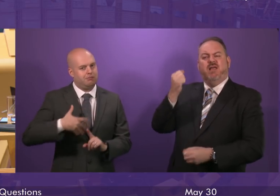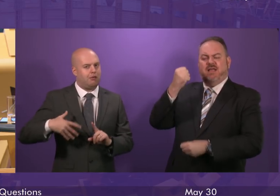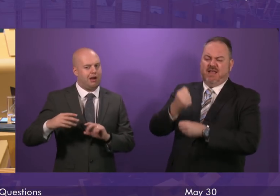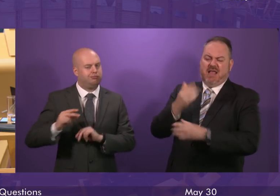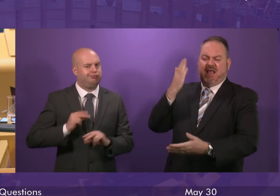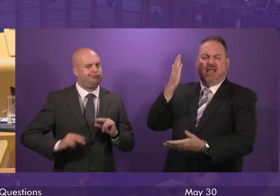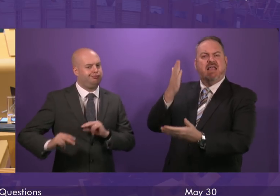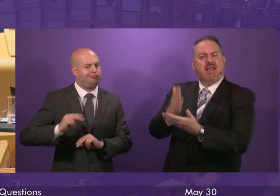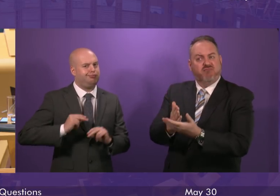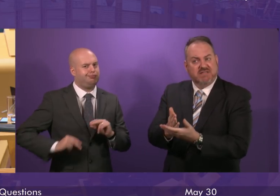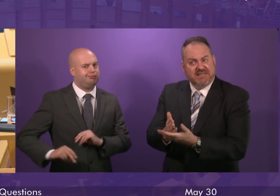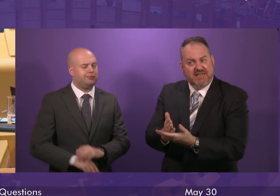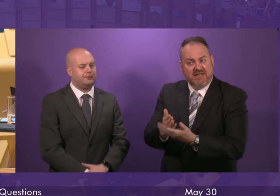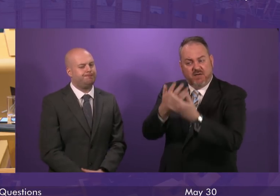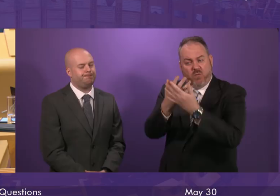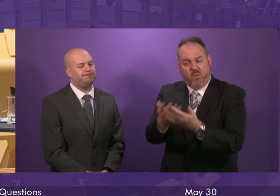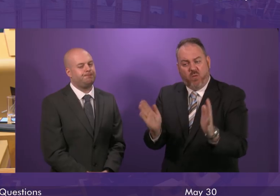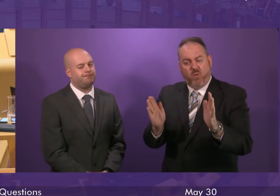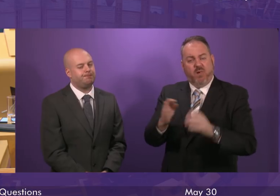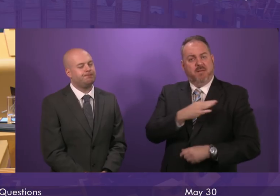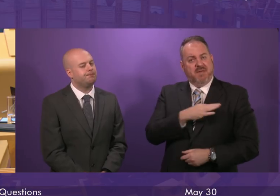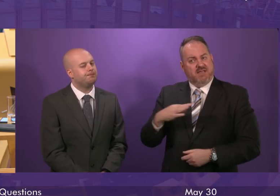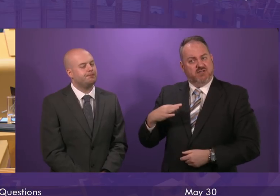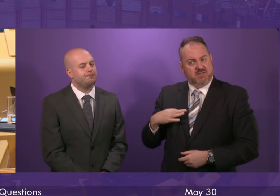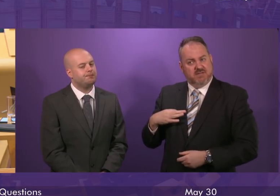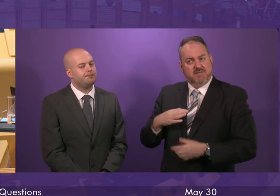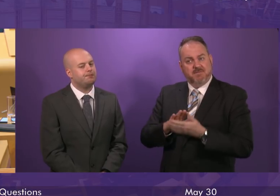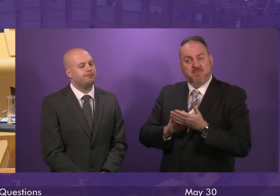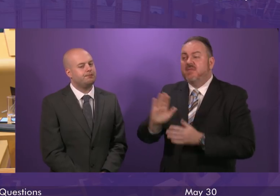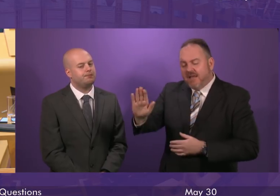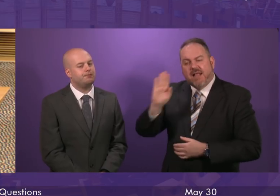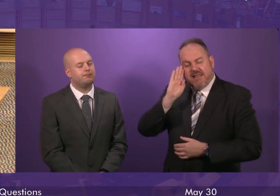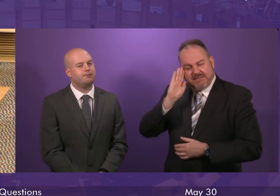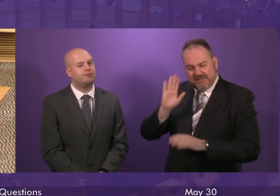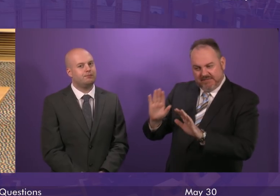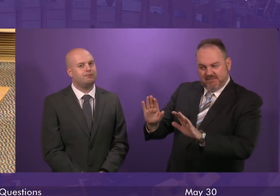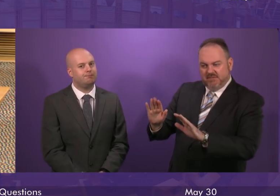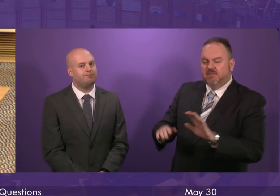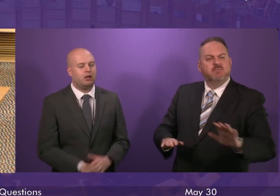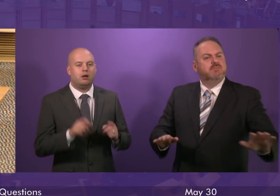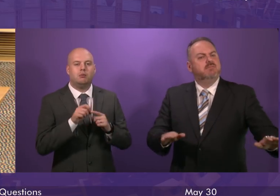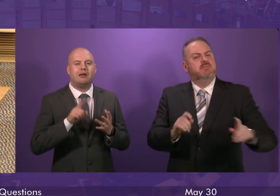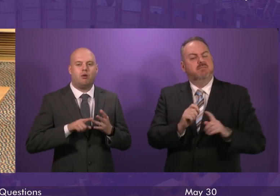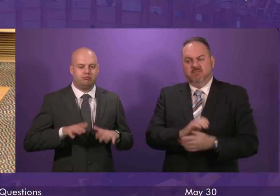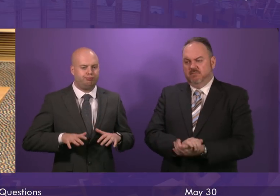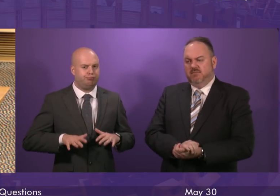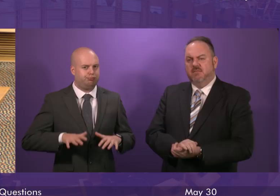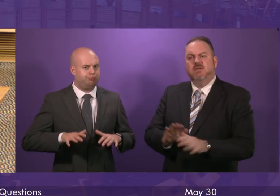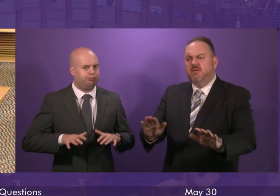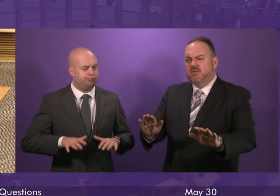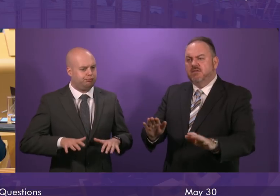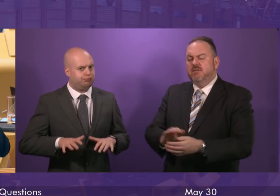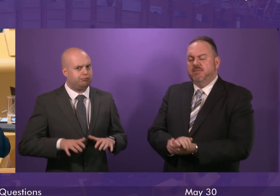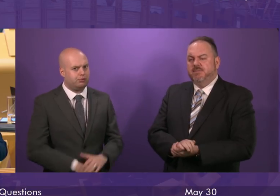a guarantee for every patient in Scotland, you might want to listen to this. Order, please. Order, please. Keep it down.